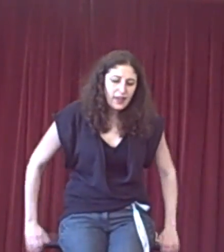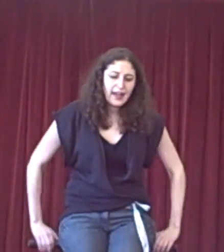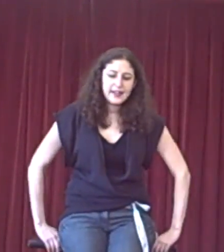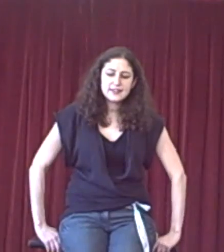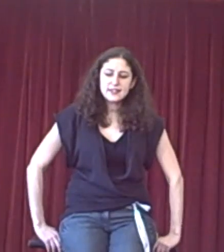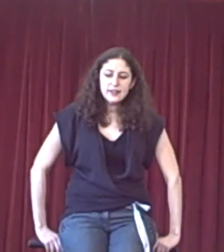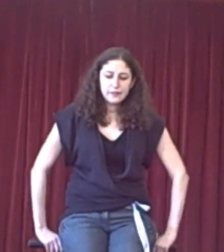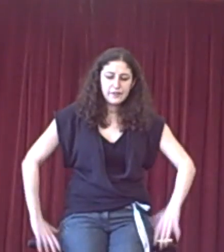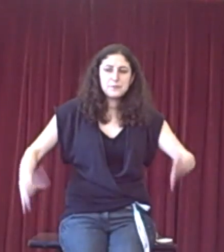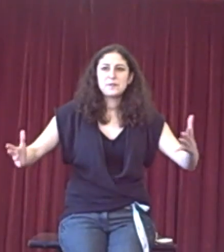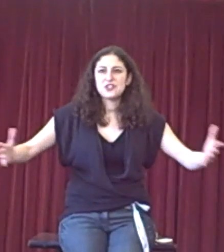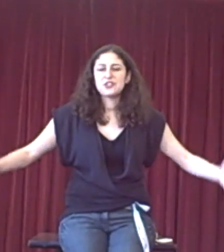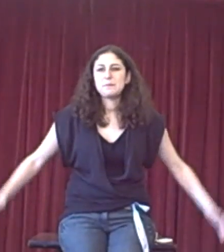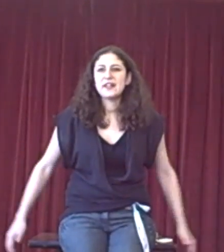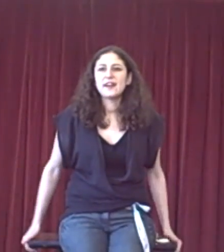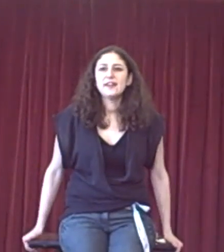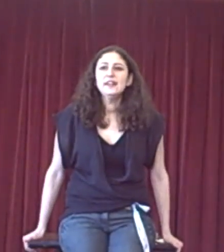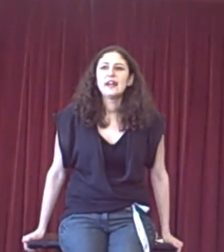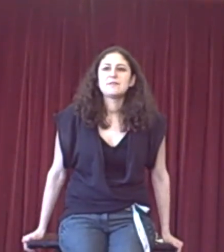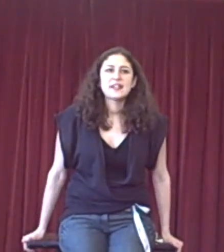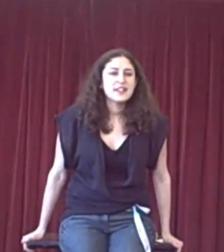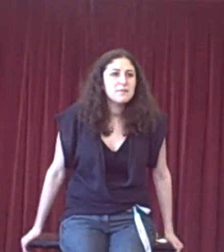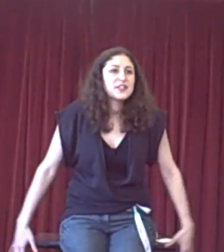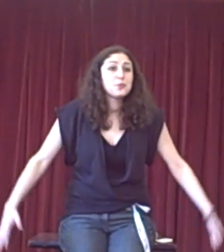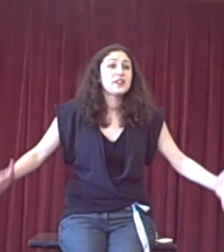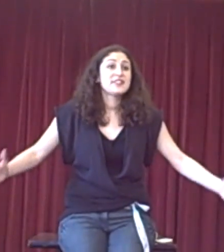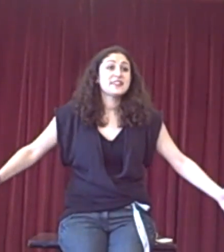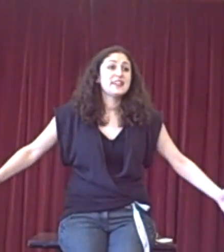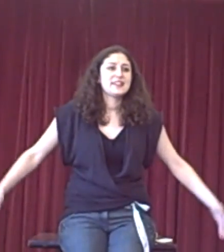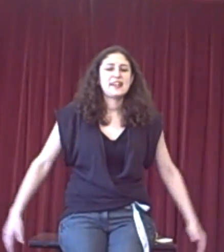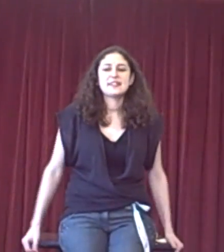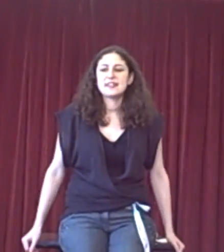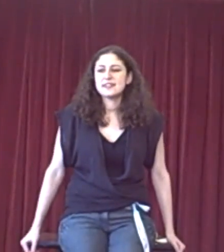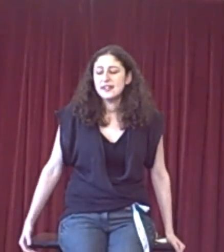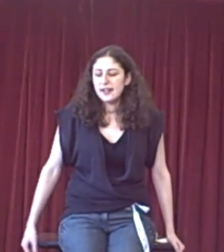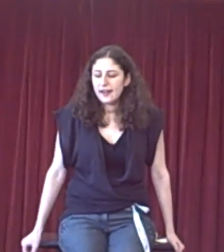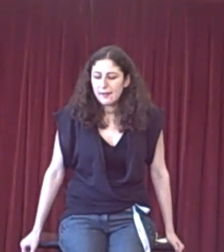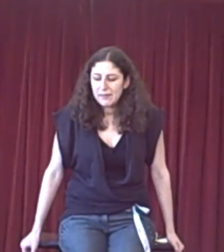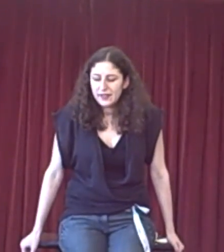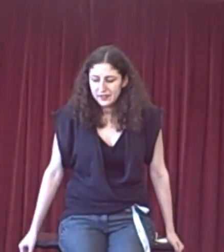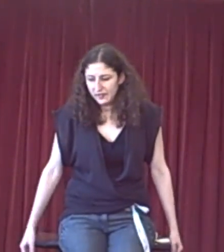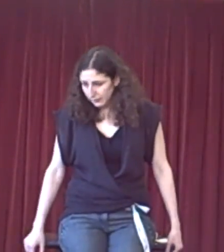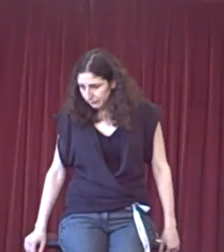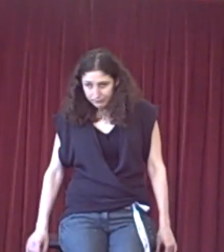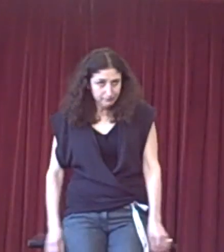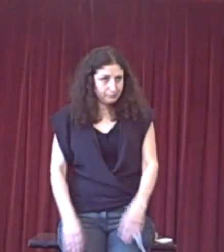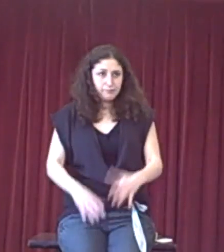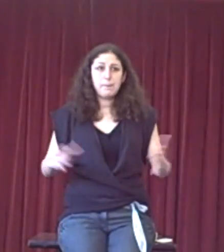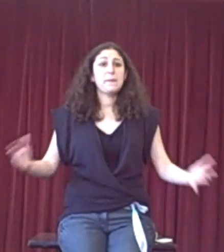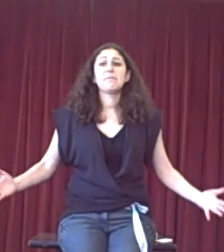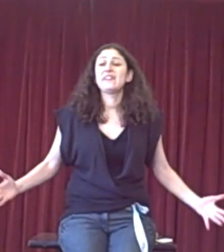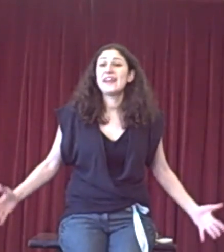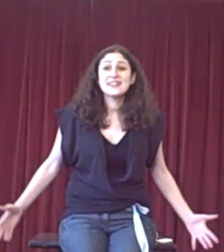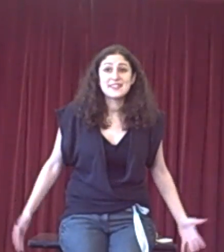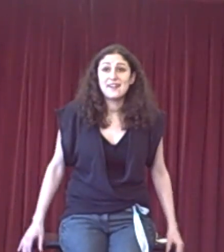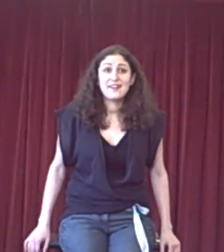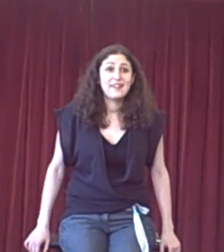And the first propositional speaker stands up and we'd assassinate dictators because dictators are